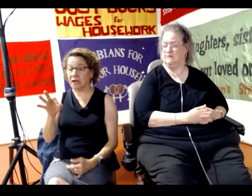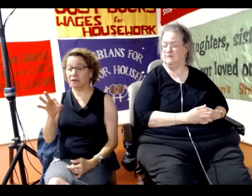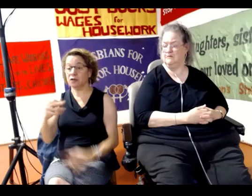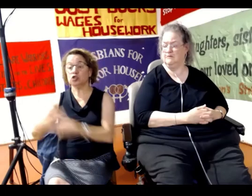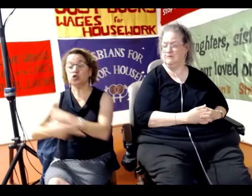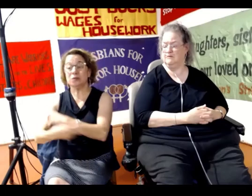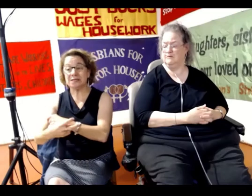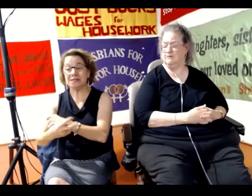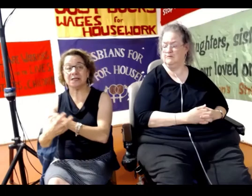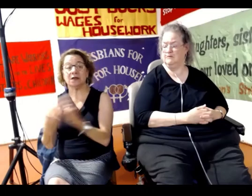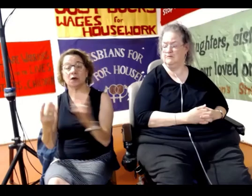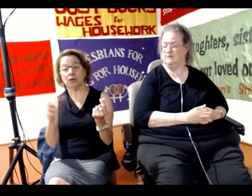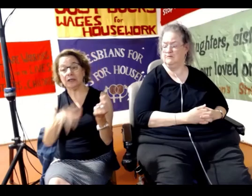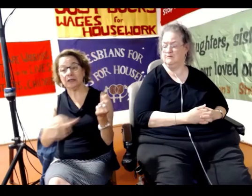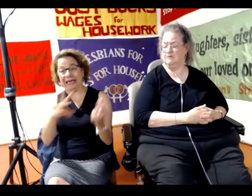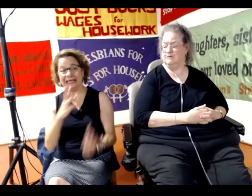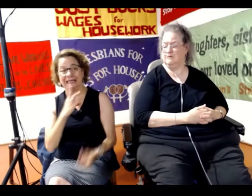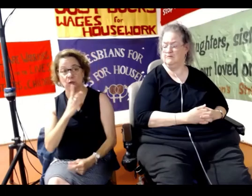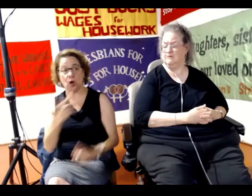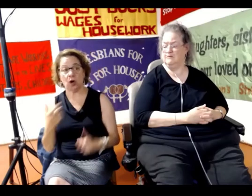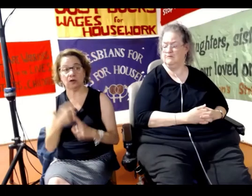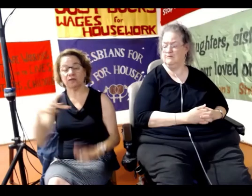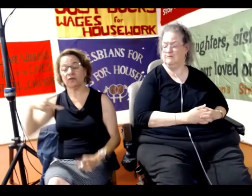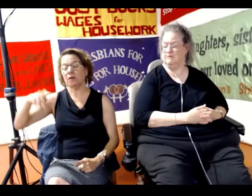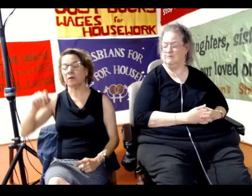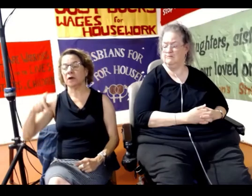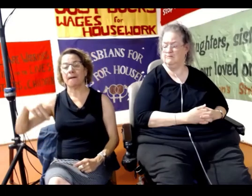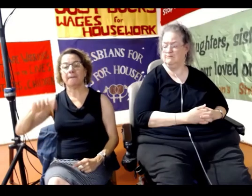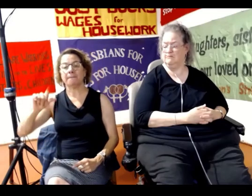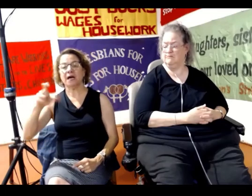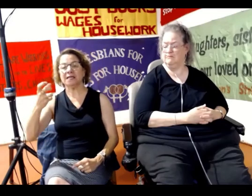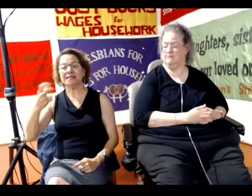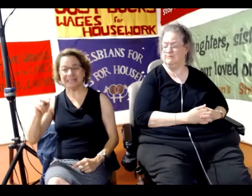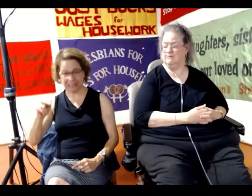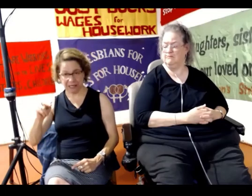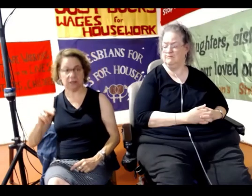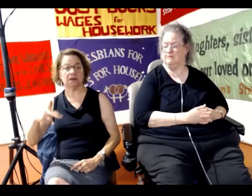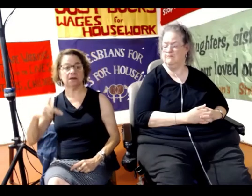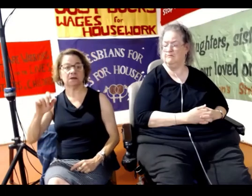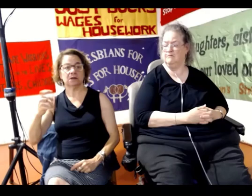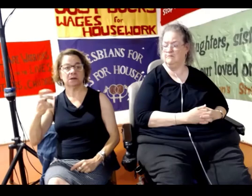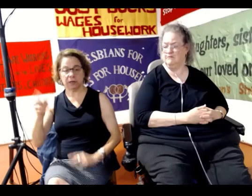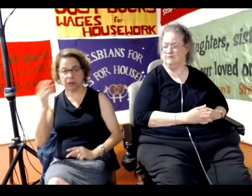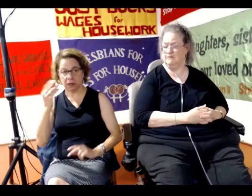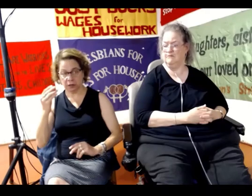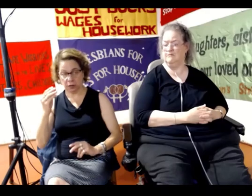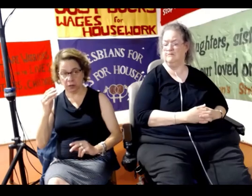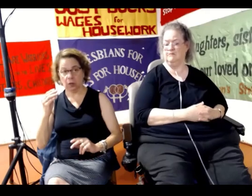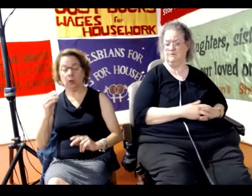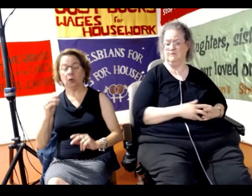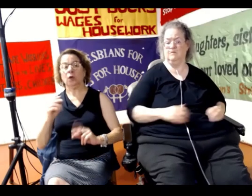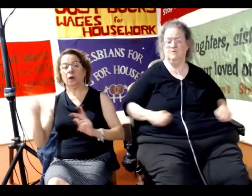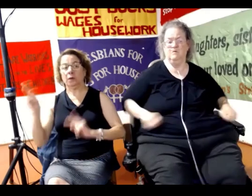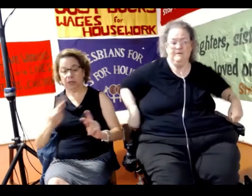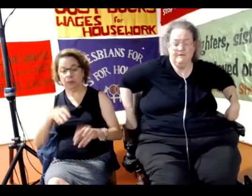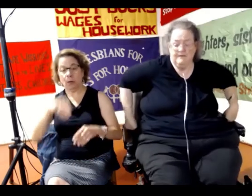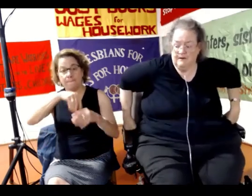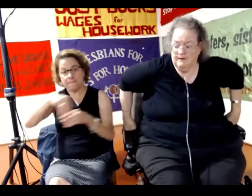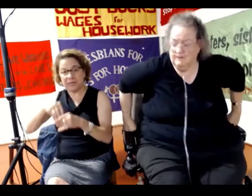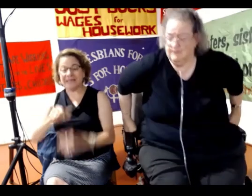steal land and water from Palestinian people. It plants non-indigenous trees,